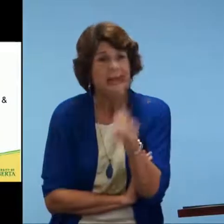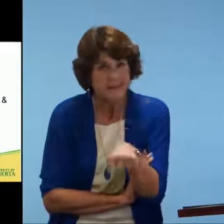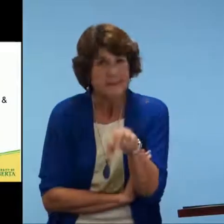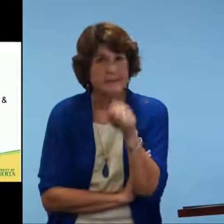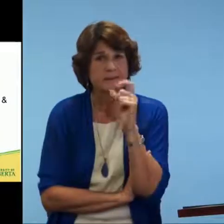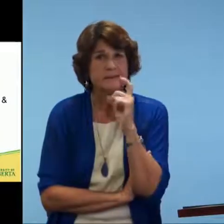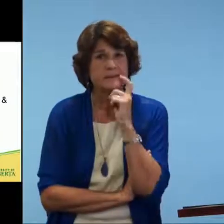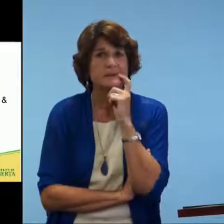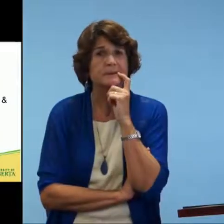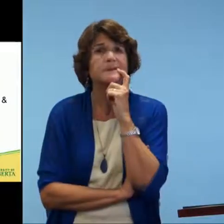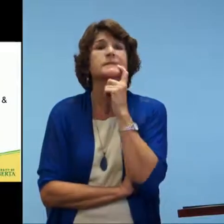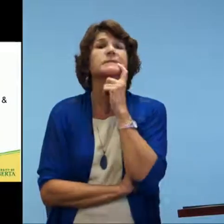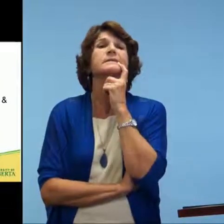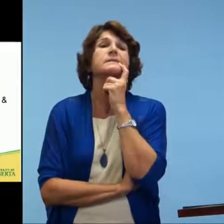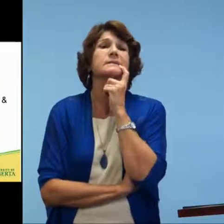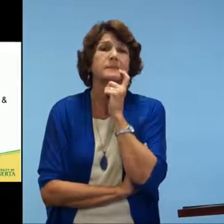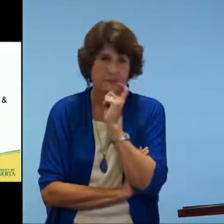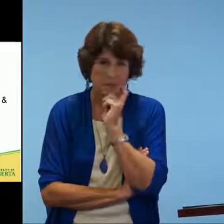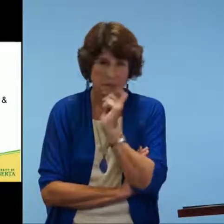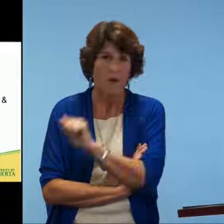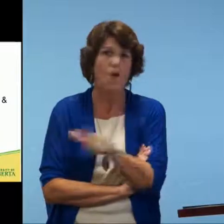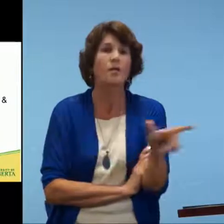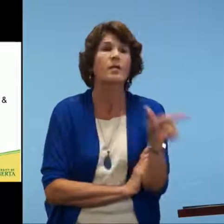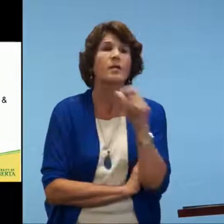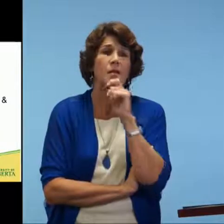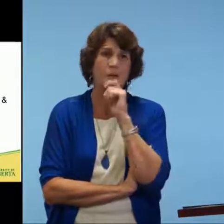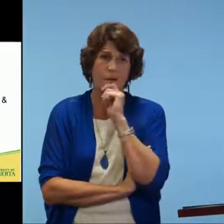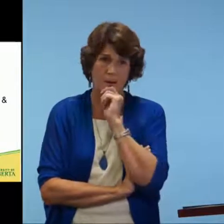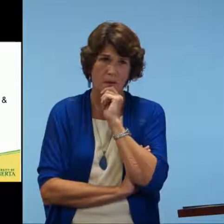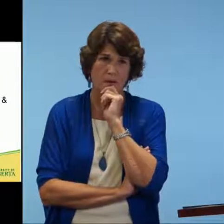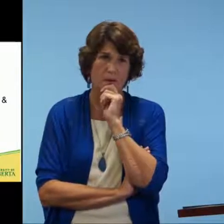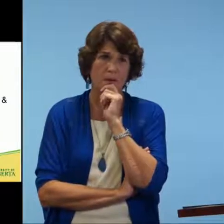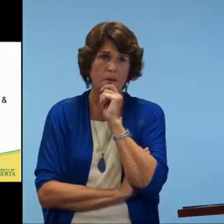Yes, that's where we were confused. Okay, great.